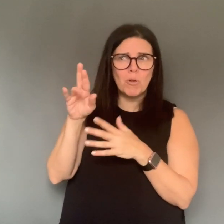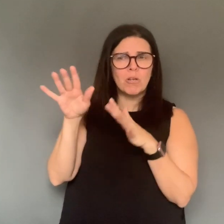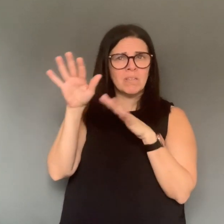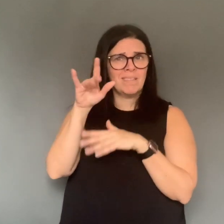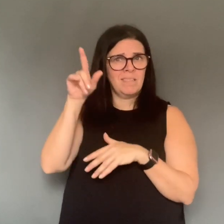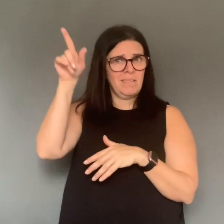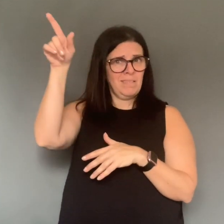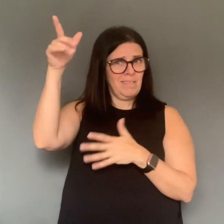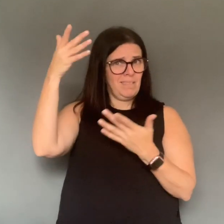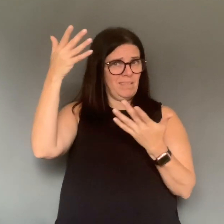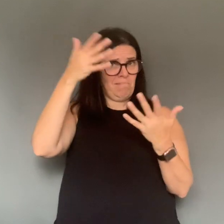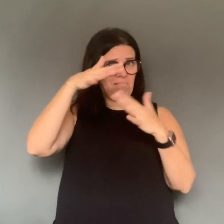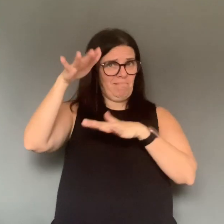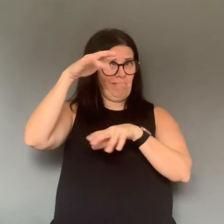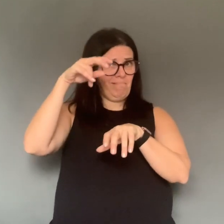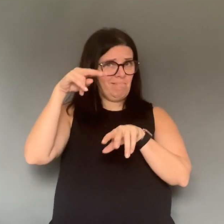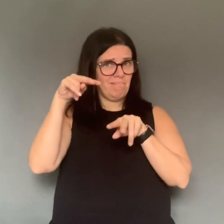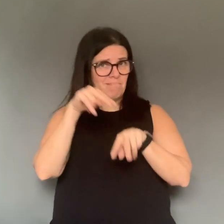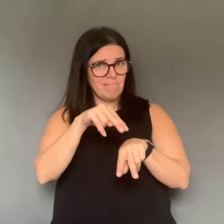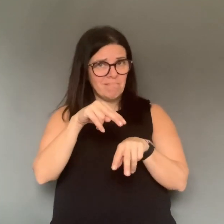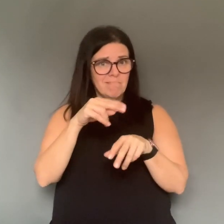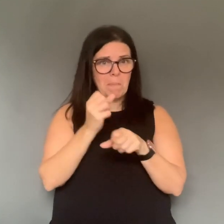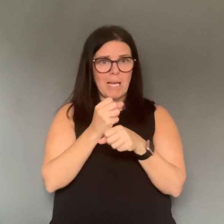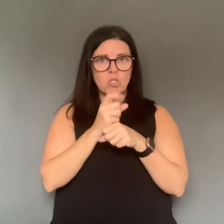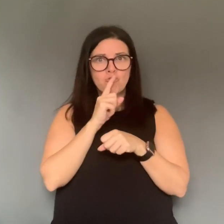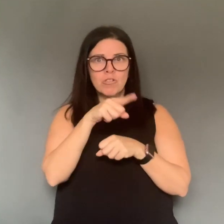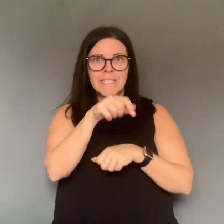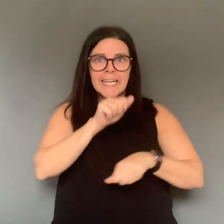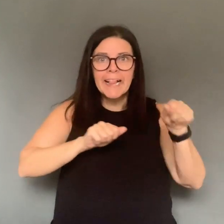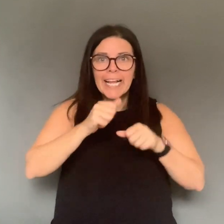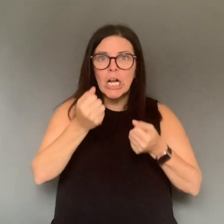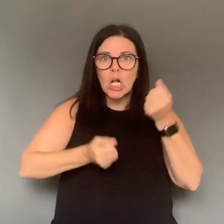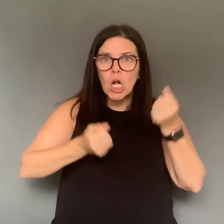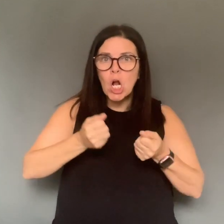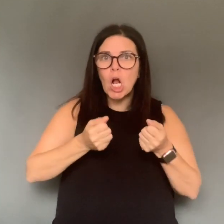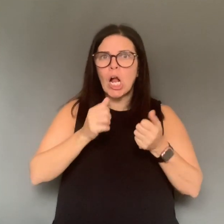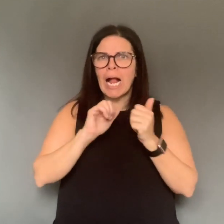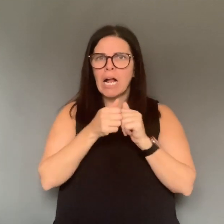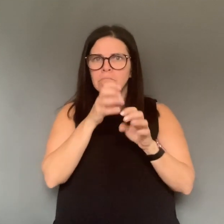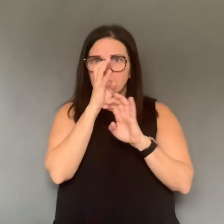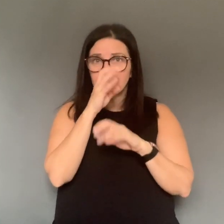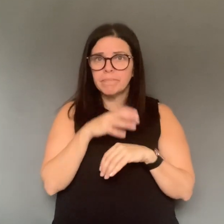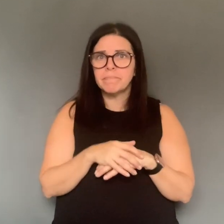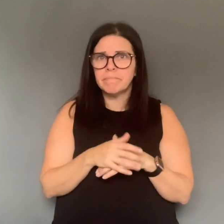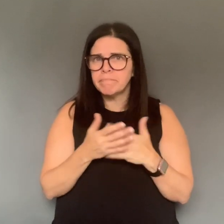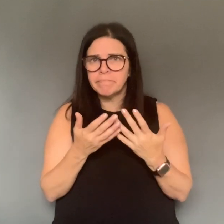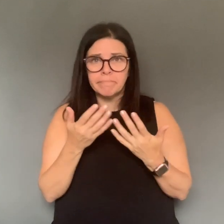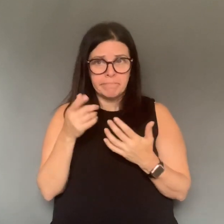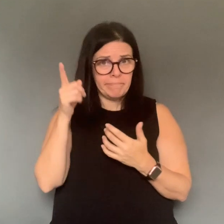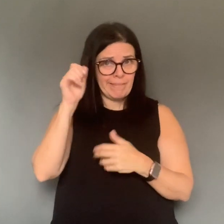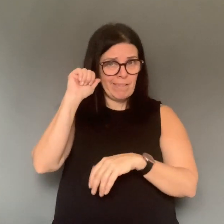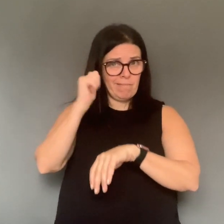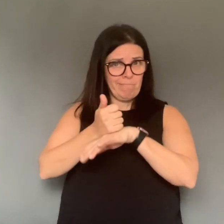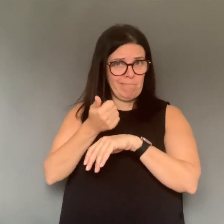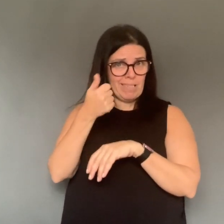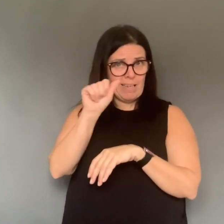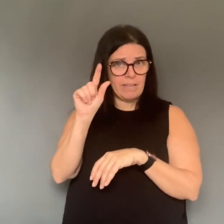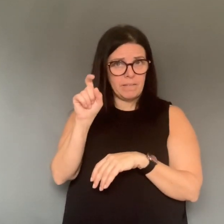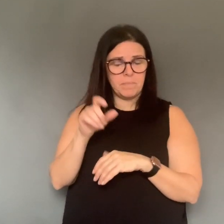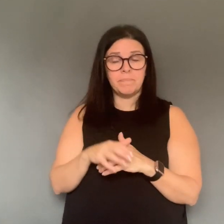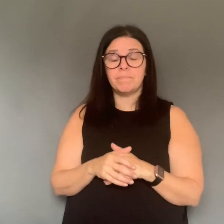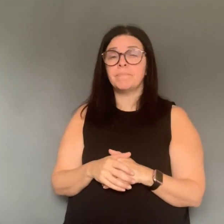turn to taxis or Ubers. And I'm just wondering if there's anything that the health unit can oversee where that's concerned to make sure